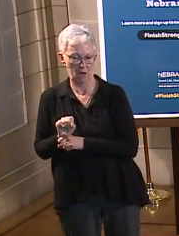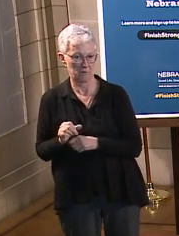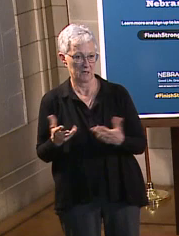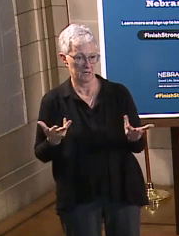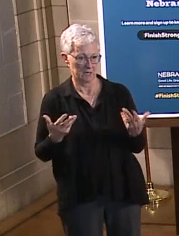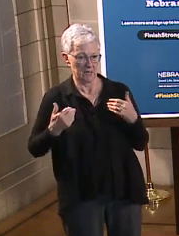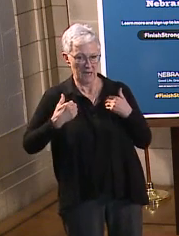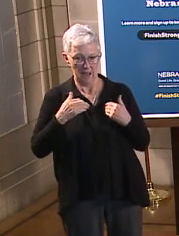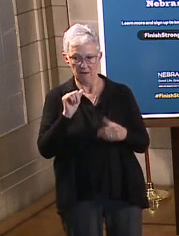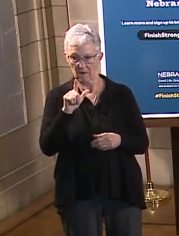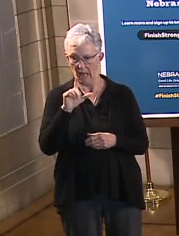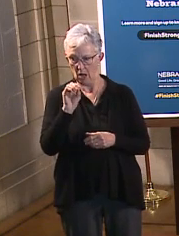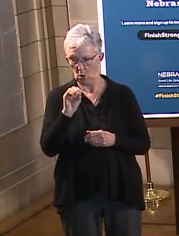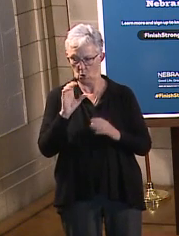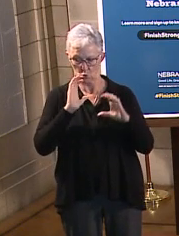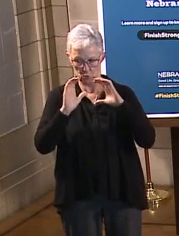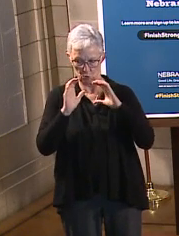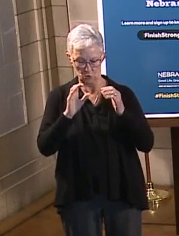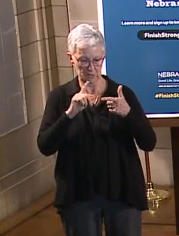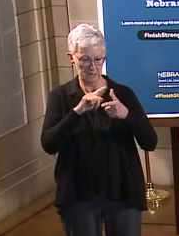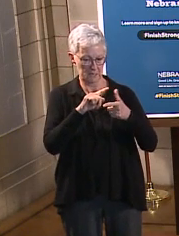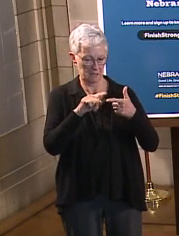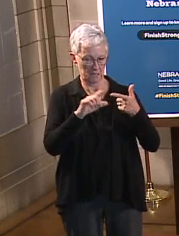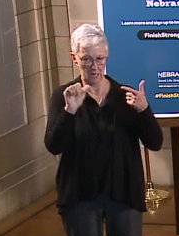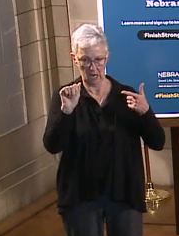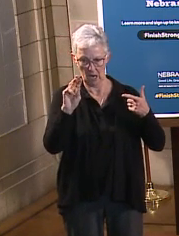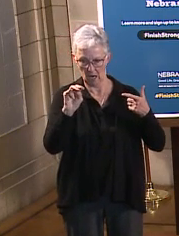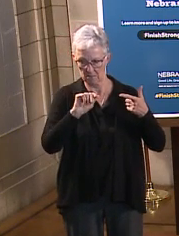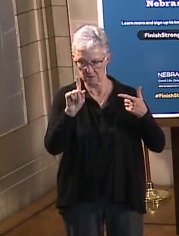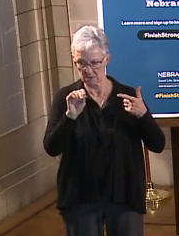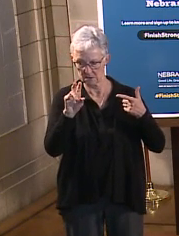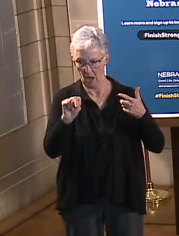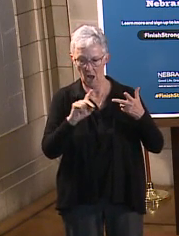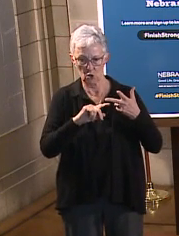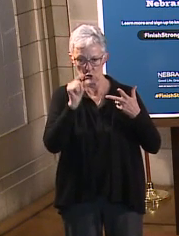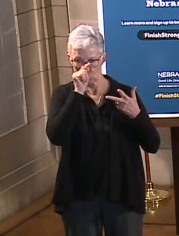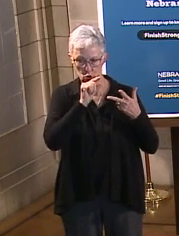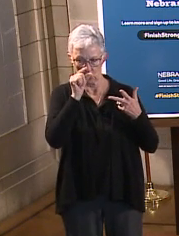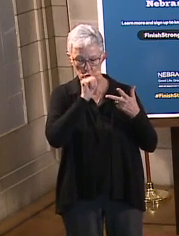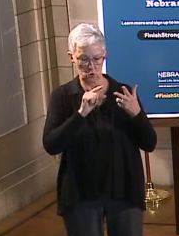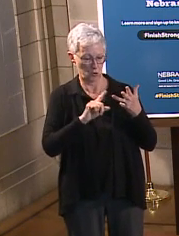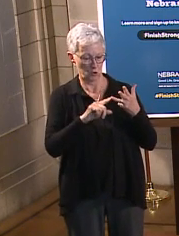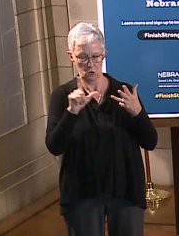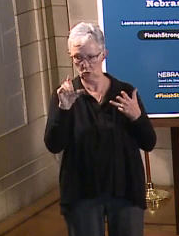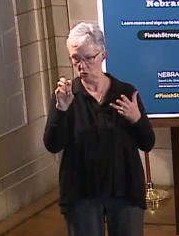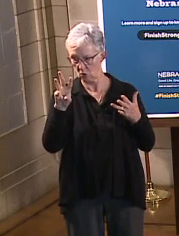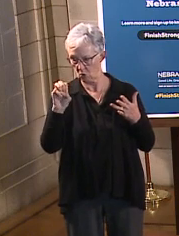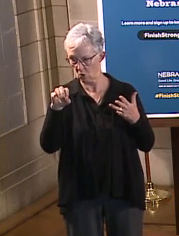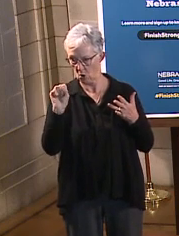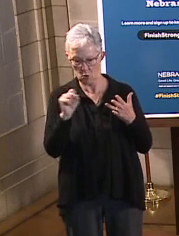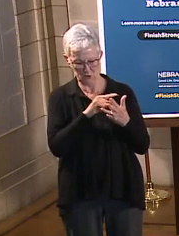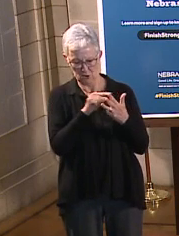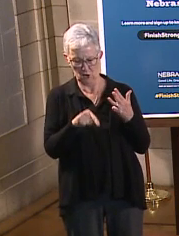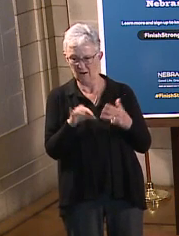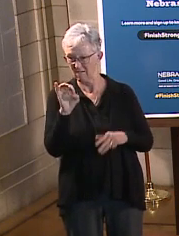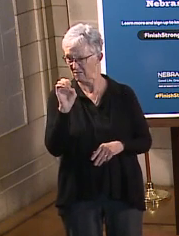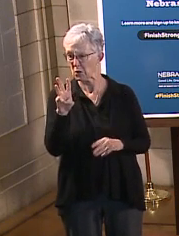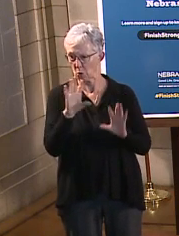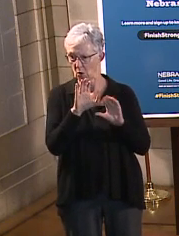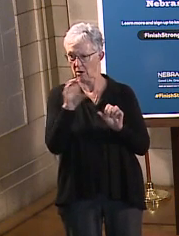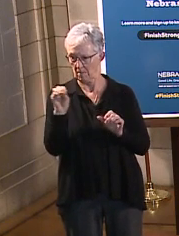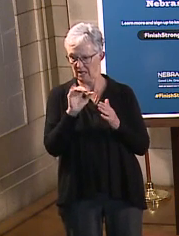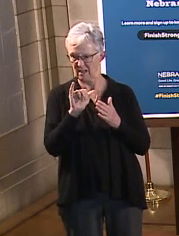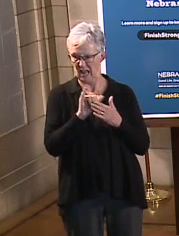Allo Communications, Amazon, Google, and Lowe's, just to name a few. Any company or